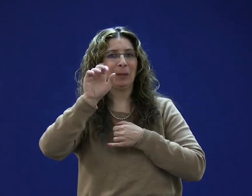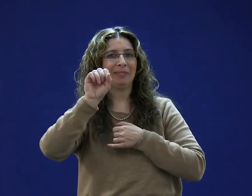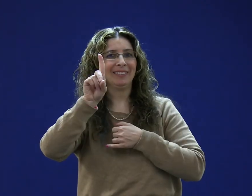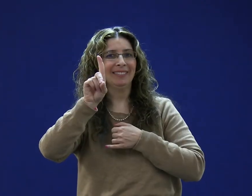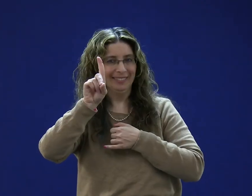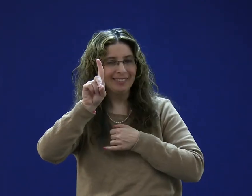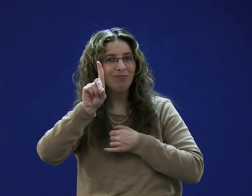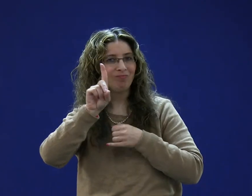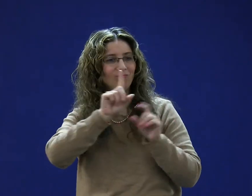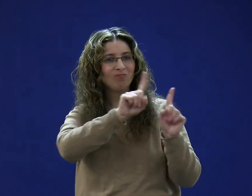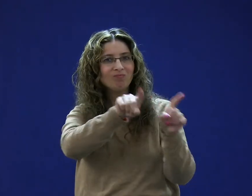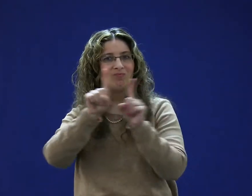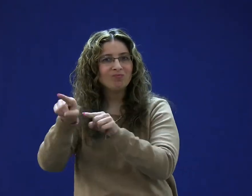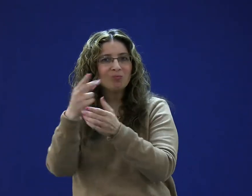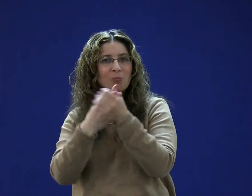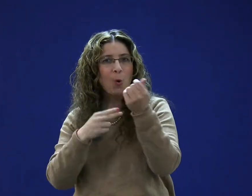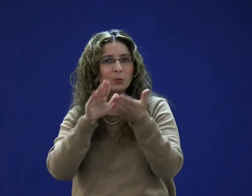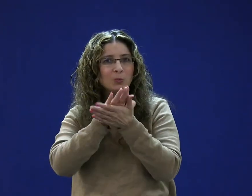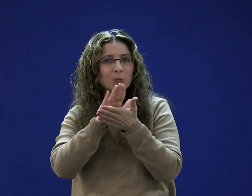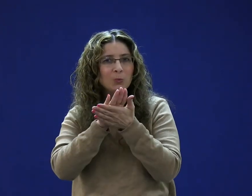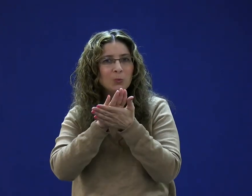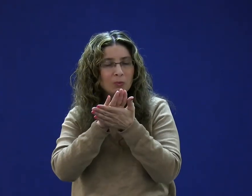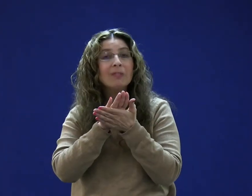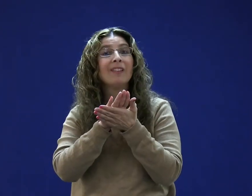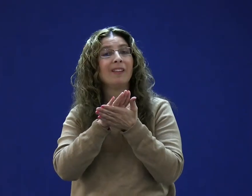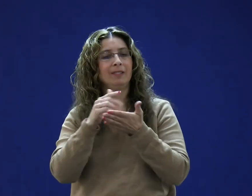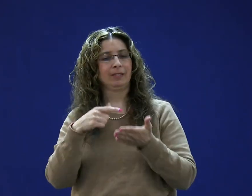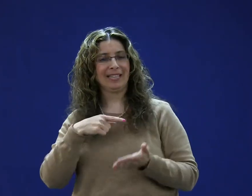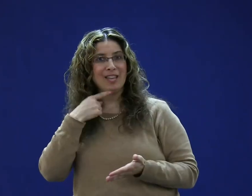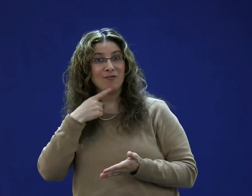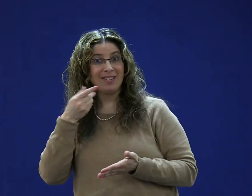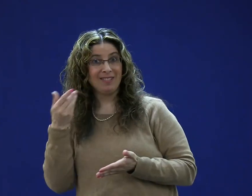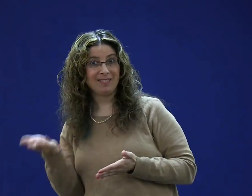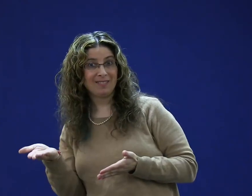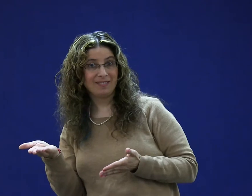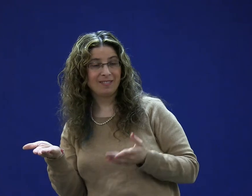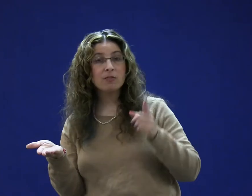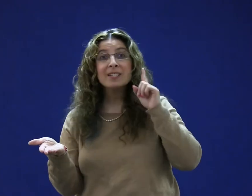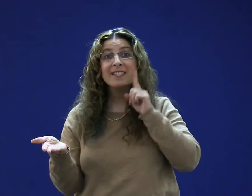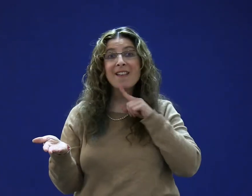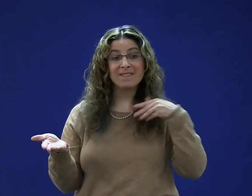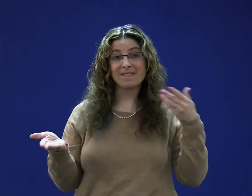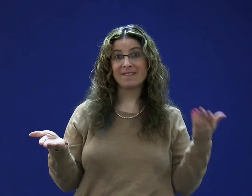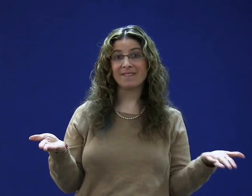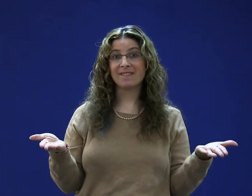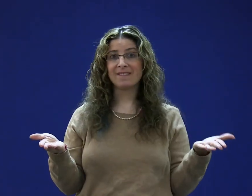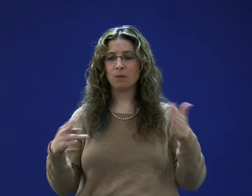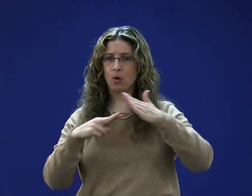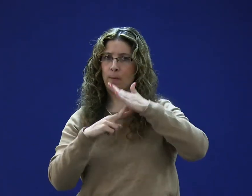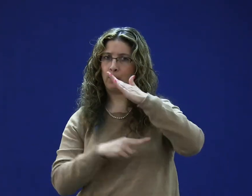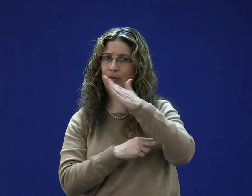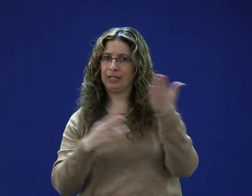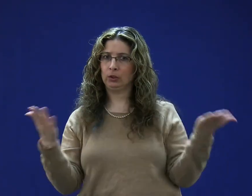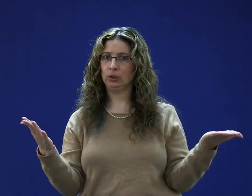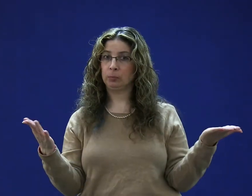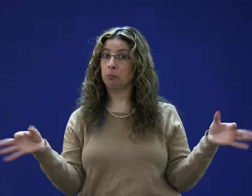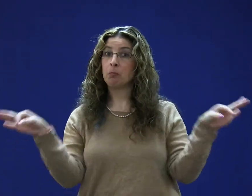The Governor Baxter School for the Deaf students are an integral part of the classroom environment in both schools.